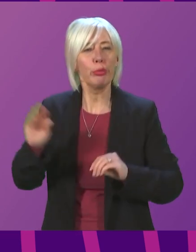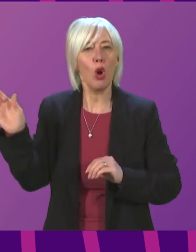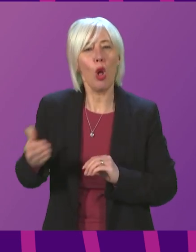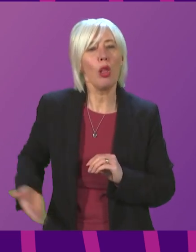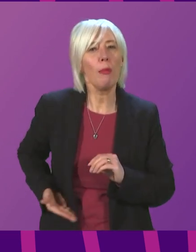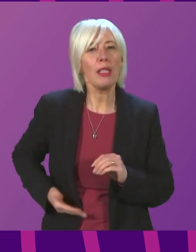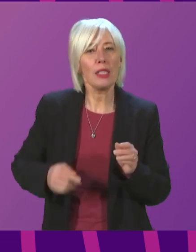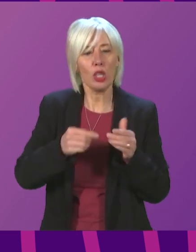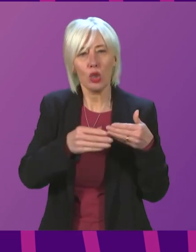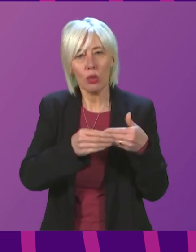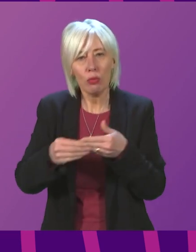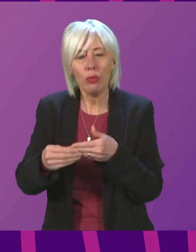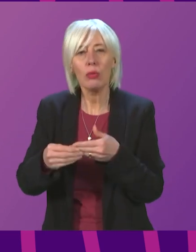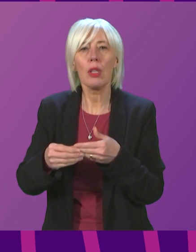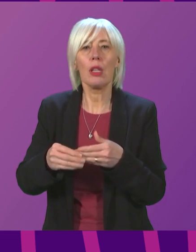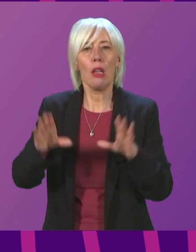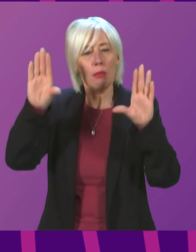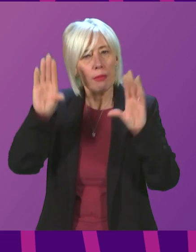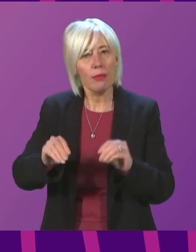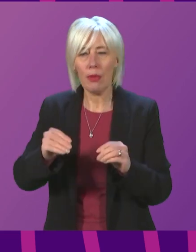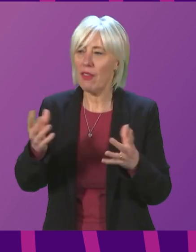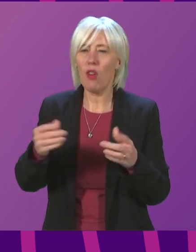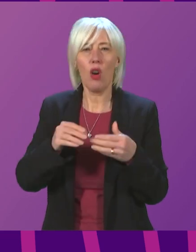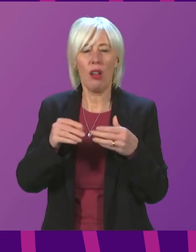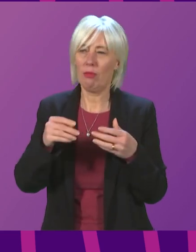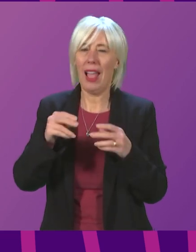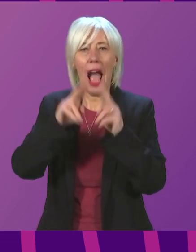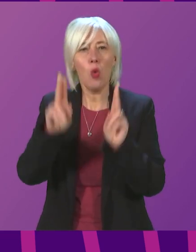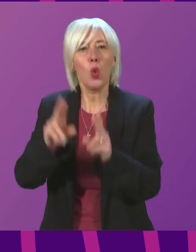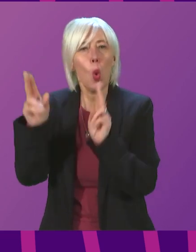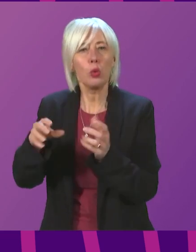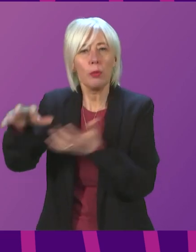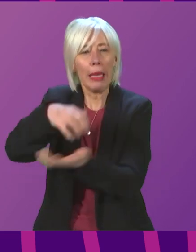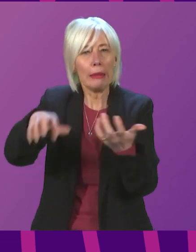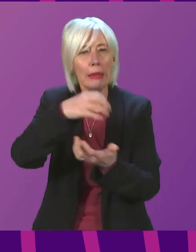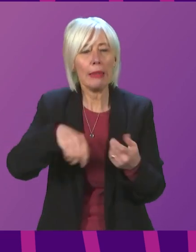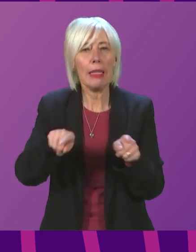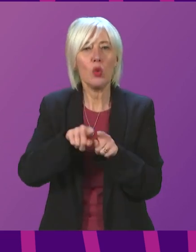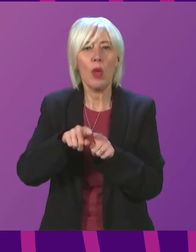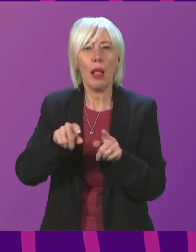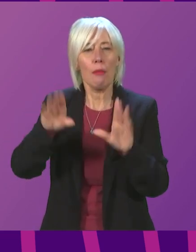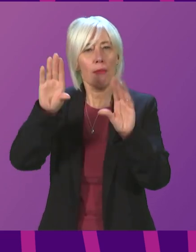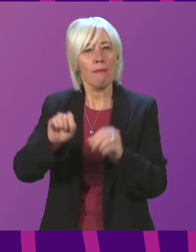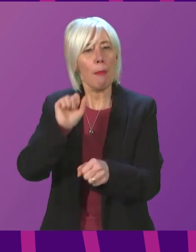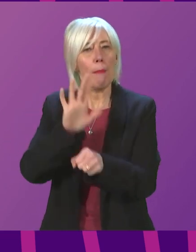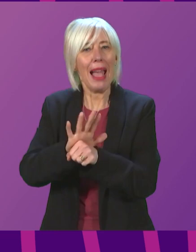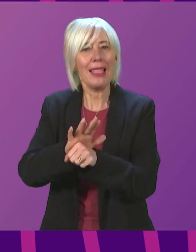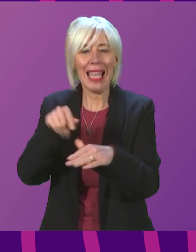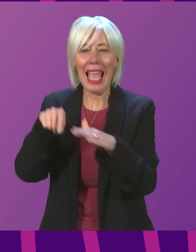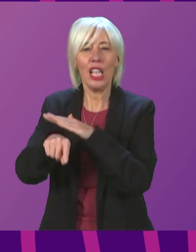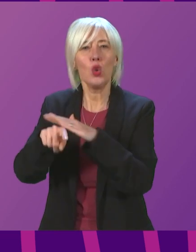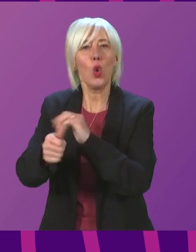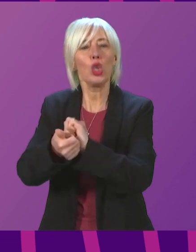an end to guidance on household mixing and social distancing, and an end to the ban on indoor sports. We did so